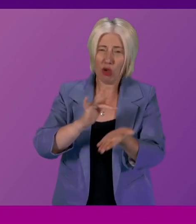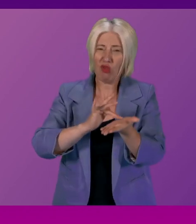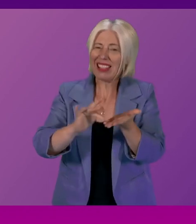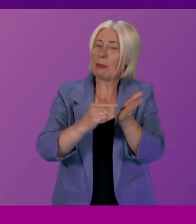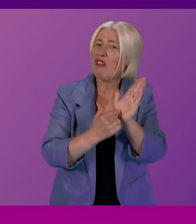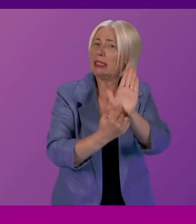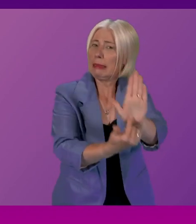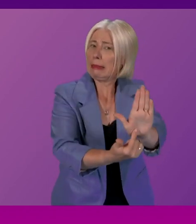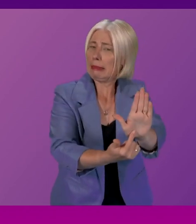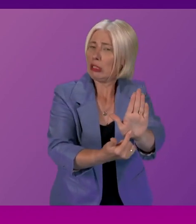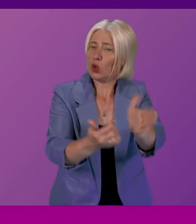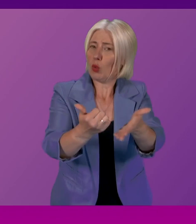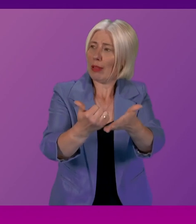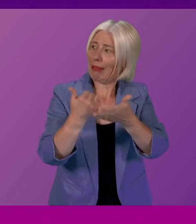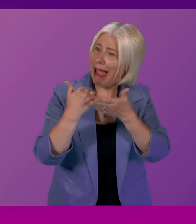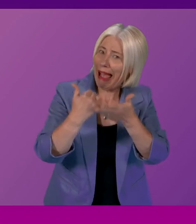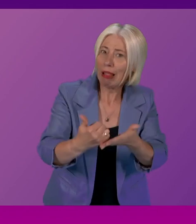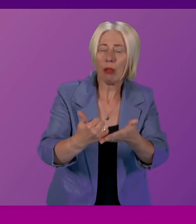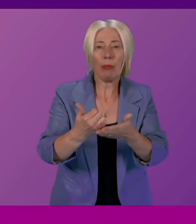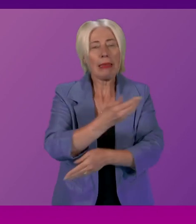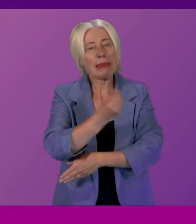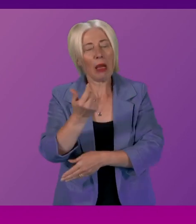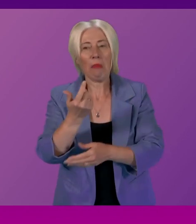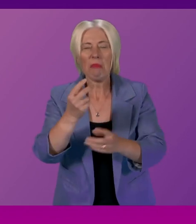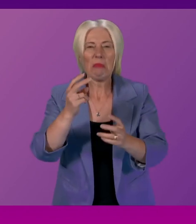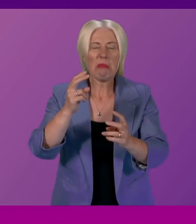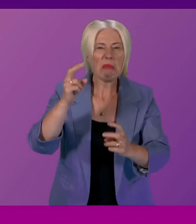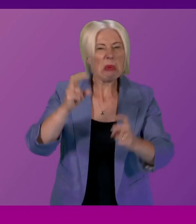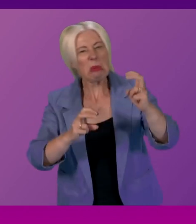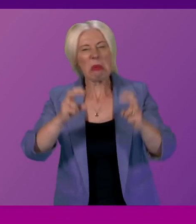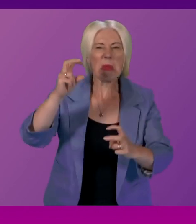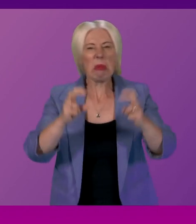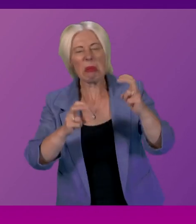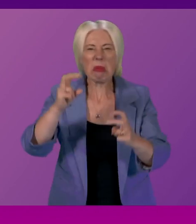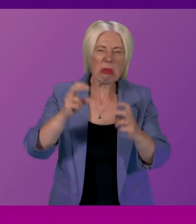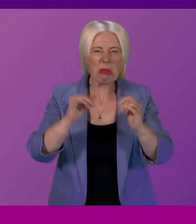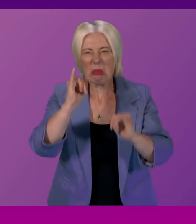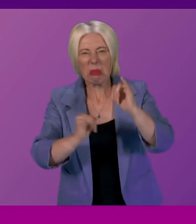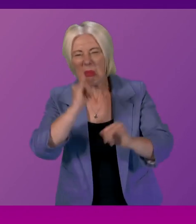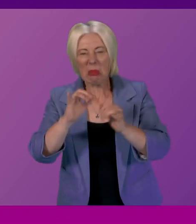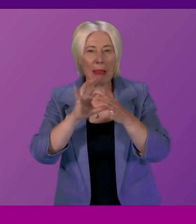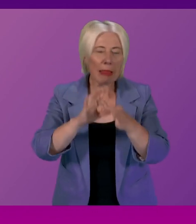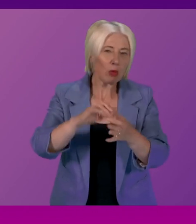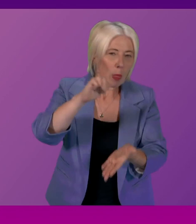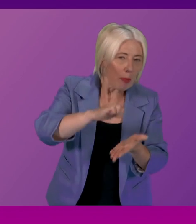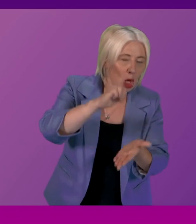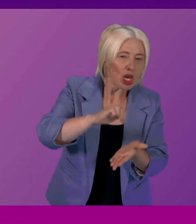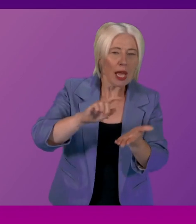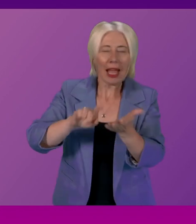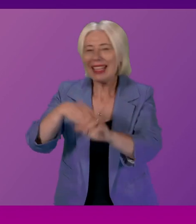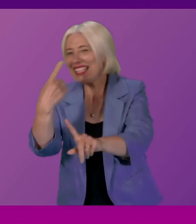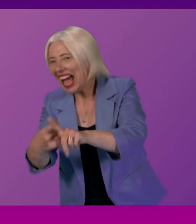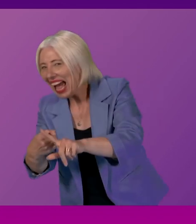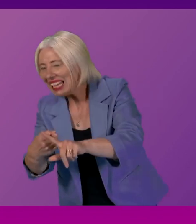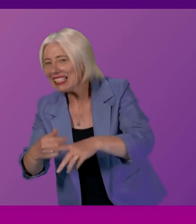in relation to some of the arguments that are made around our budget and around taxation. Thank you